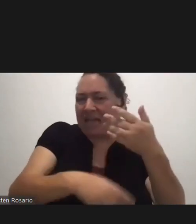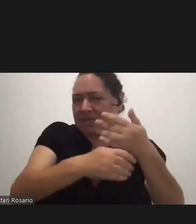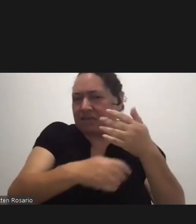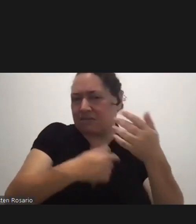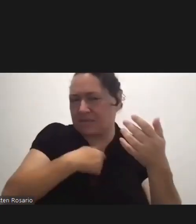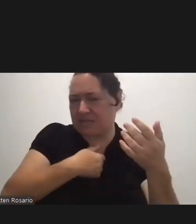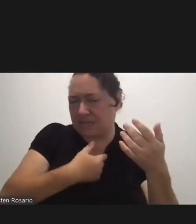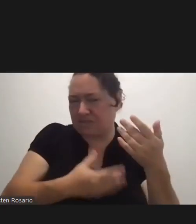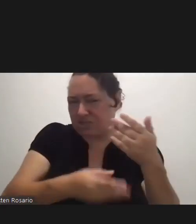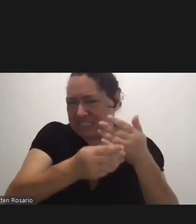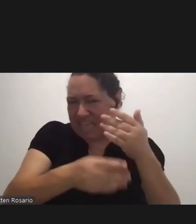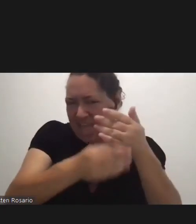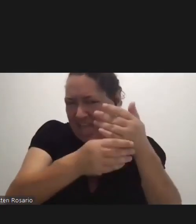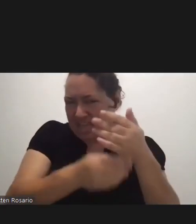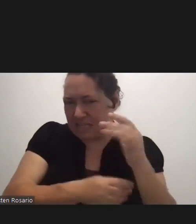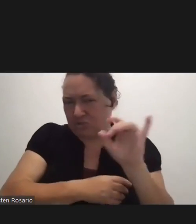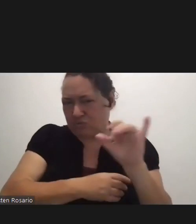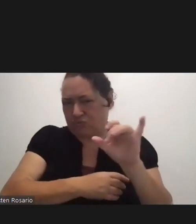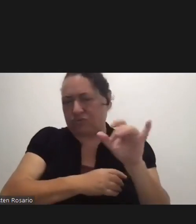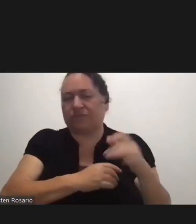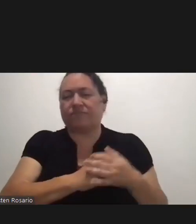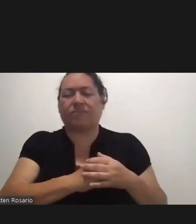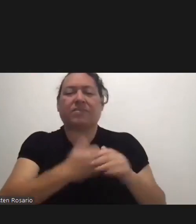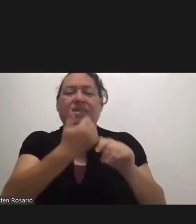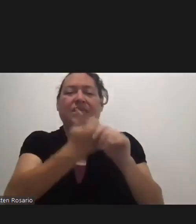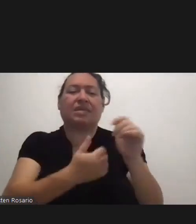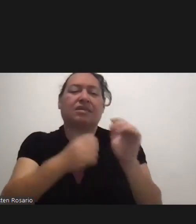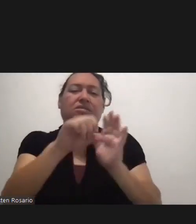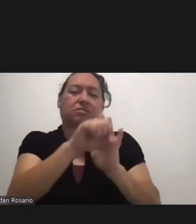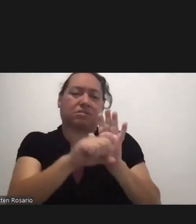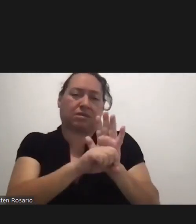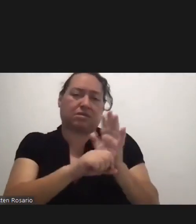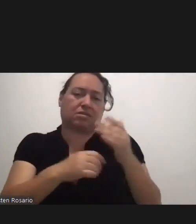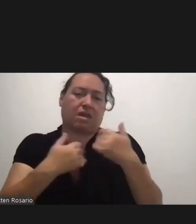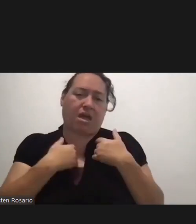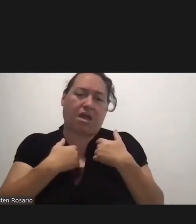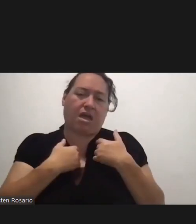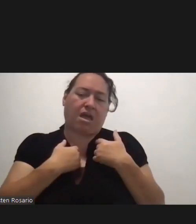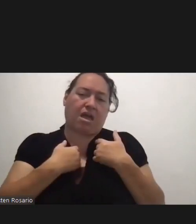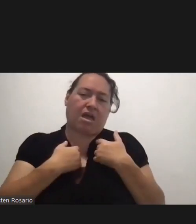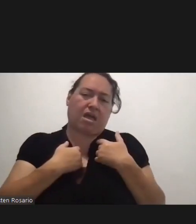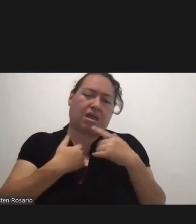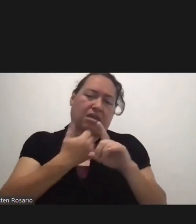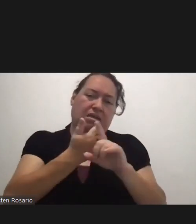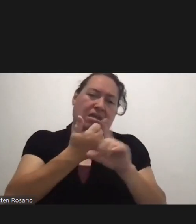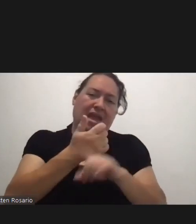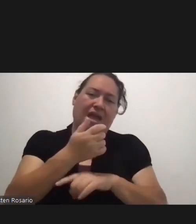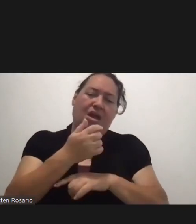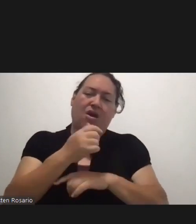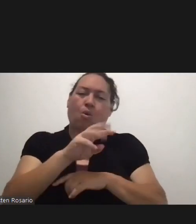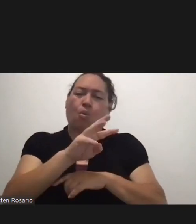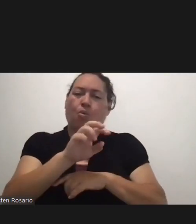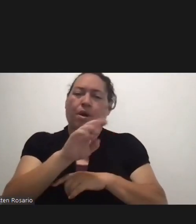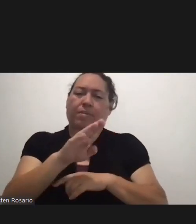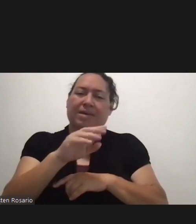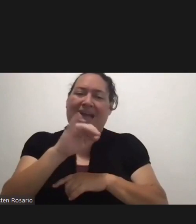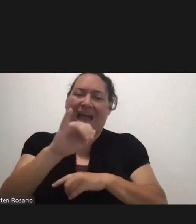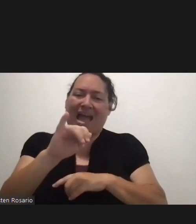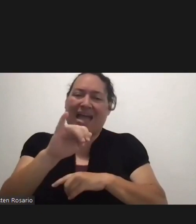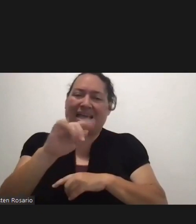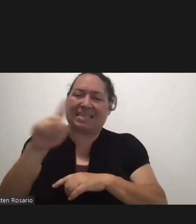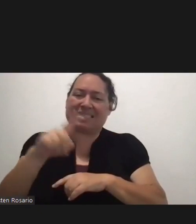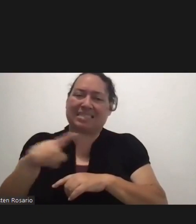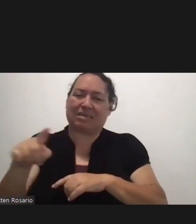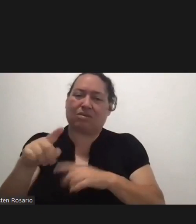That You Know Every State Also Has The Web IZ Program And They Are Required By